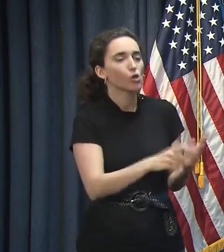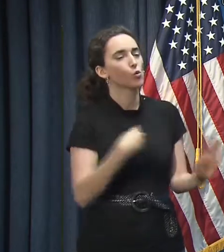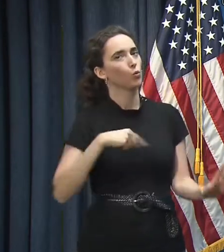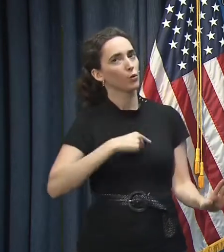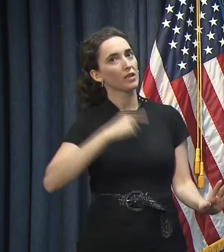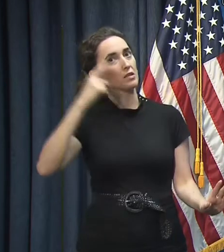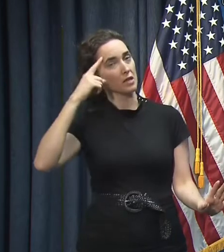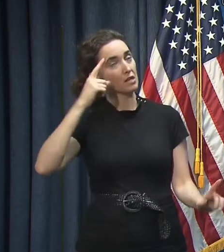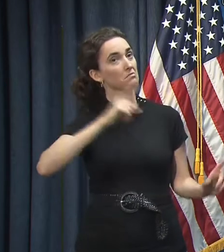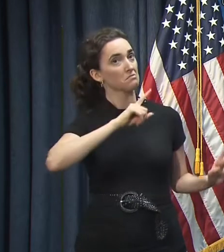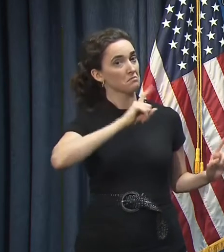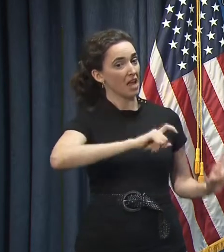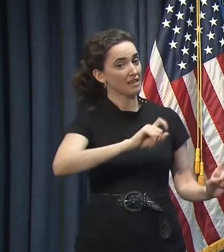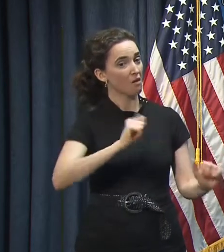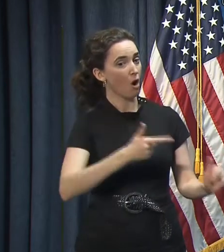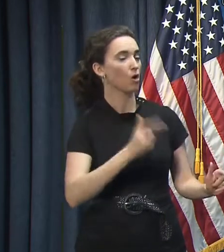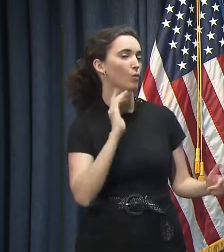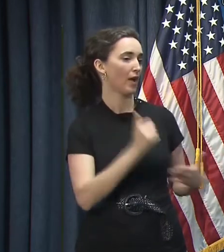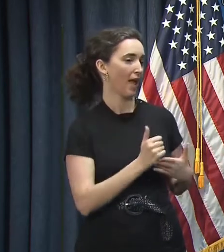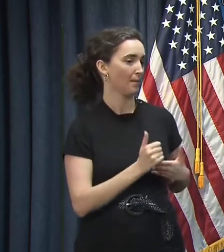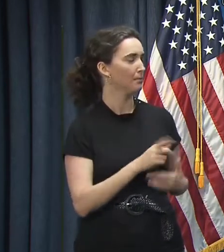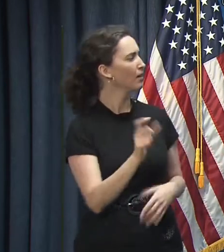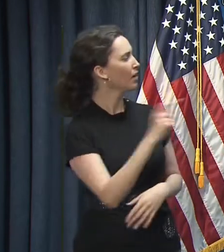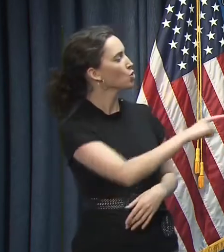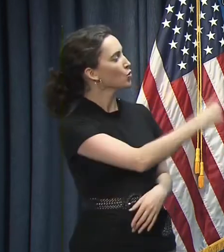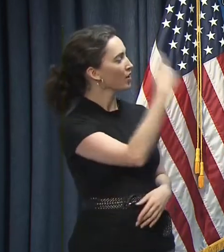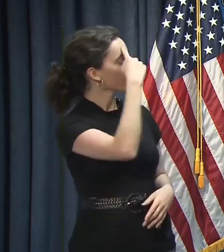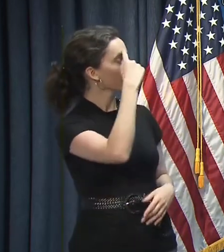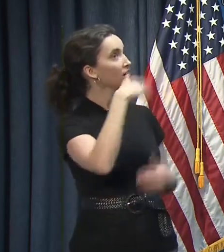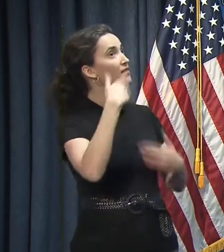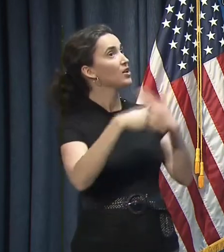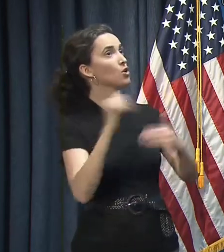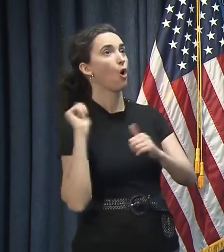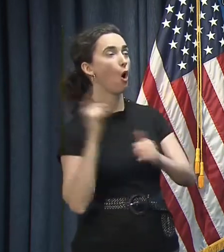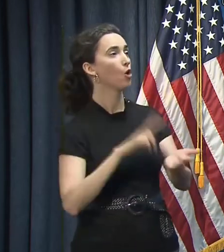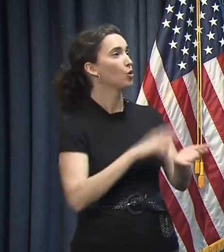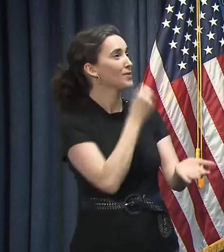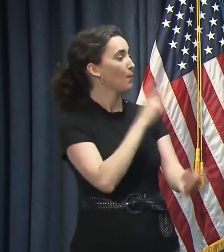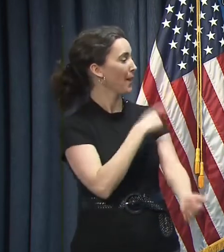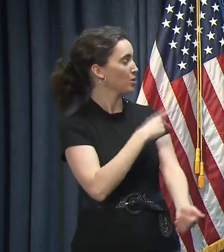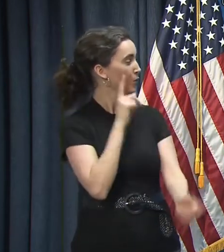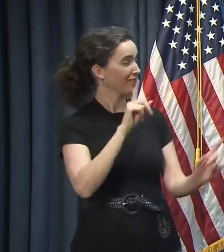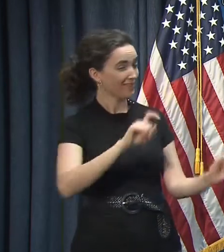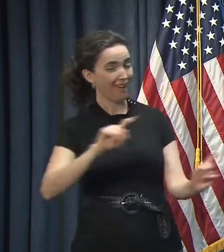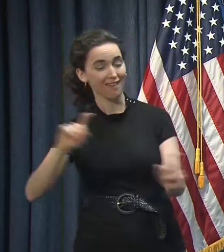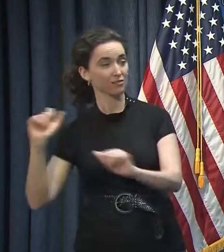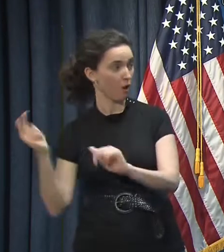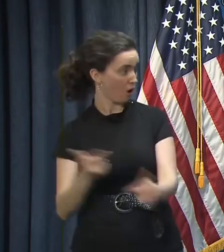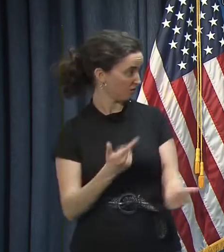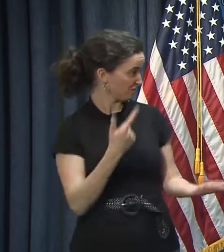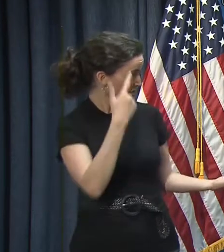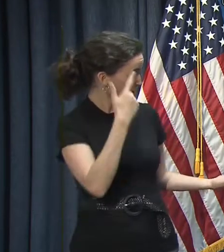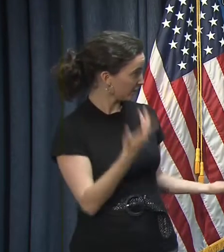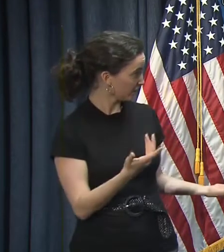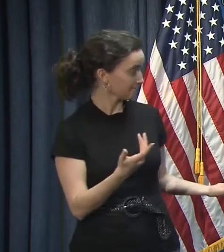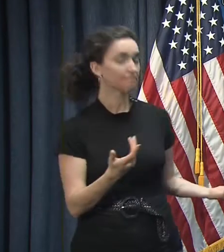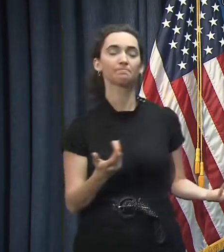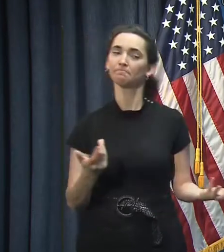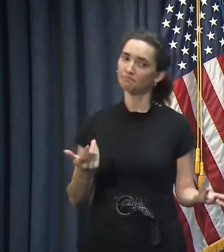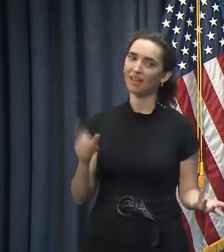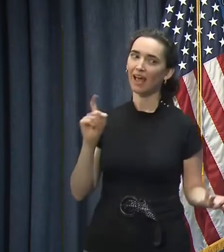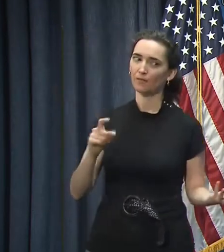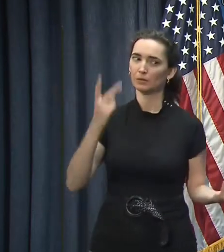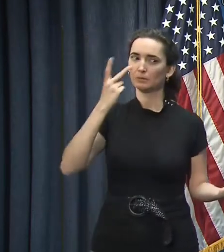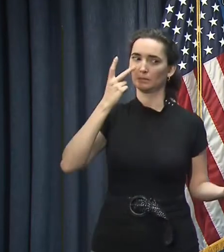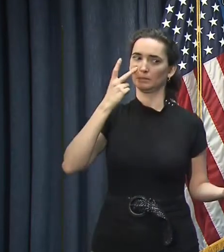benefit to actually doing that testing for asymptomatic individuals. Do going to test all nursing home patients in Louisiana, for instance? MR. So we'll have to see. I mean, there are still